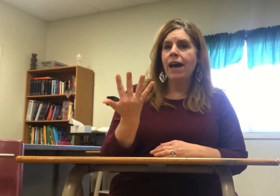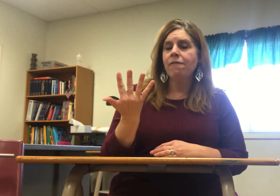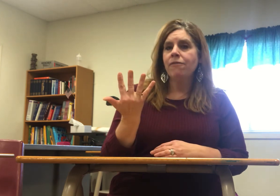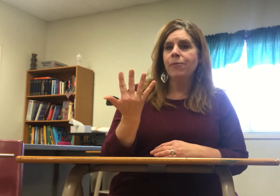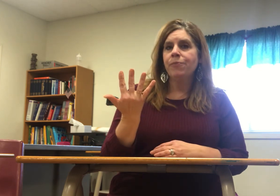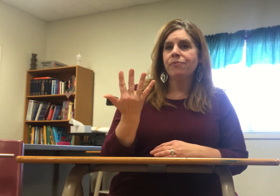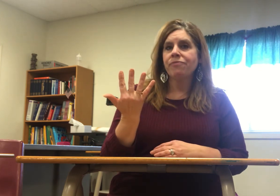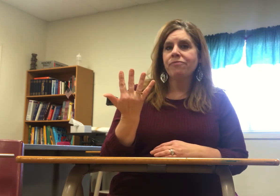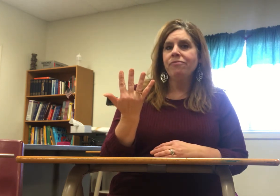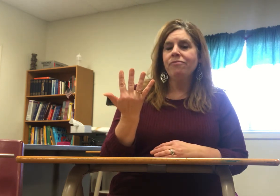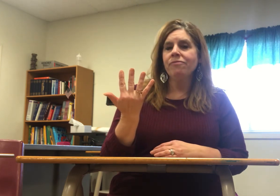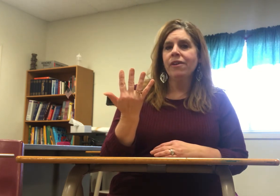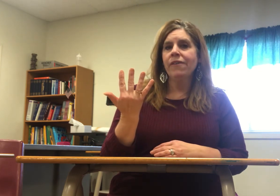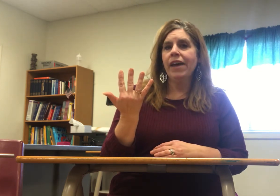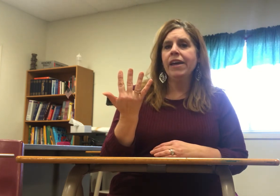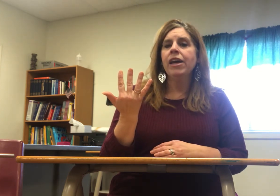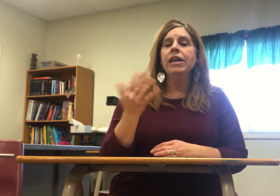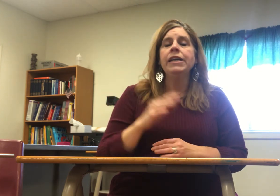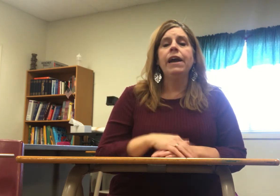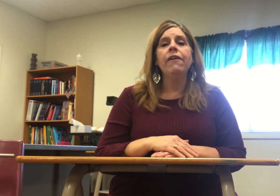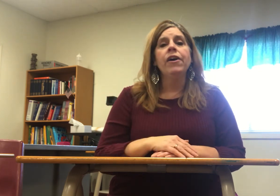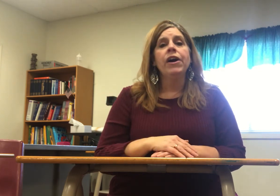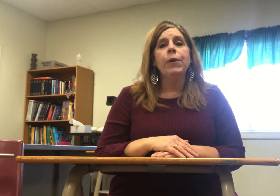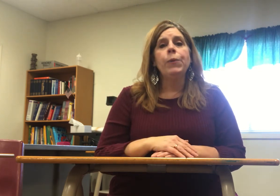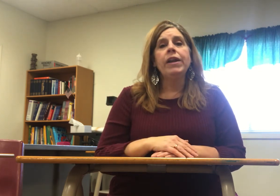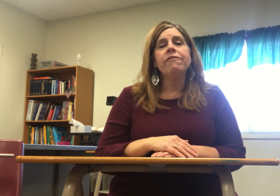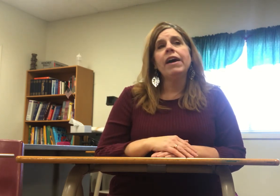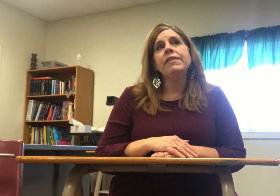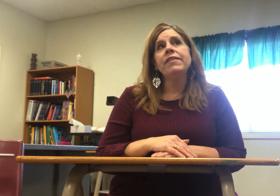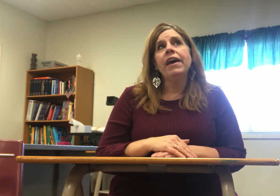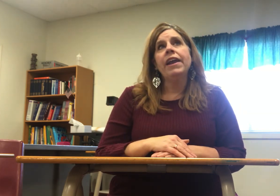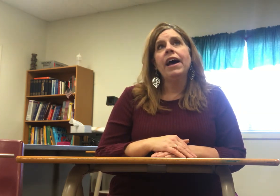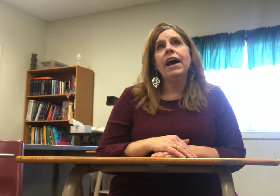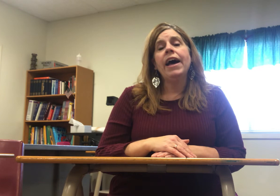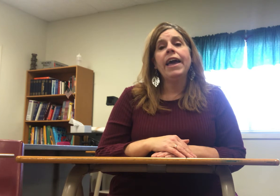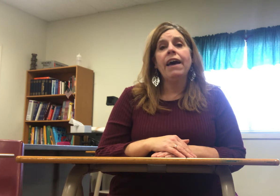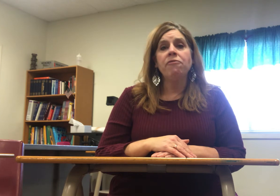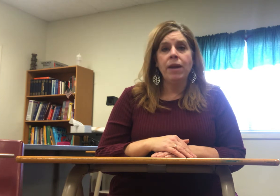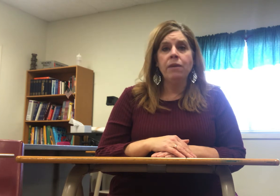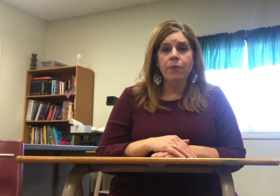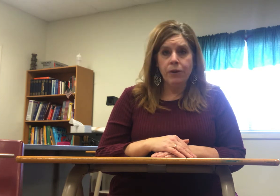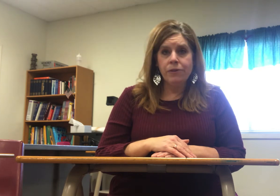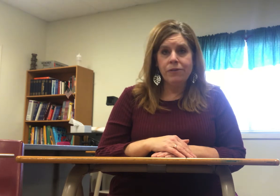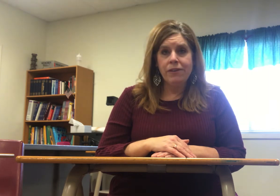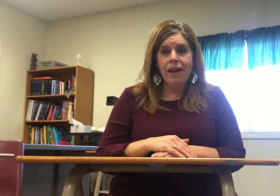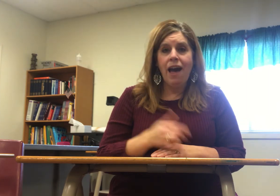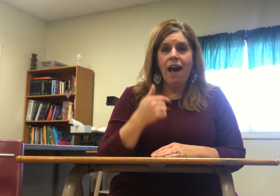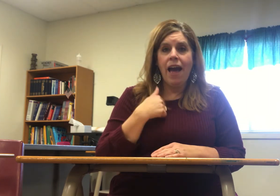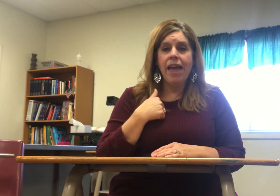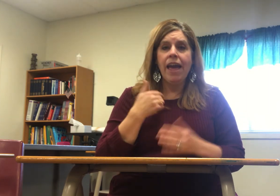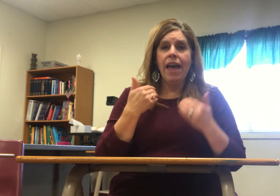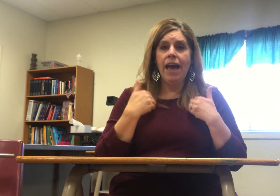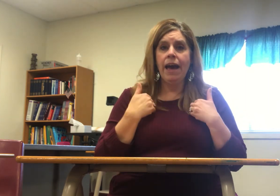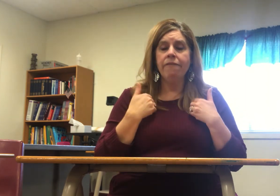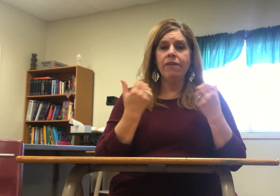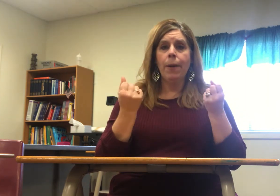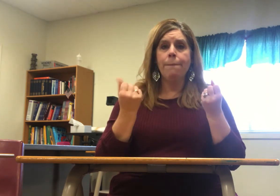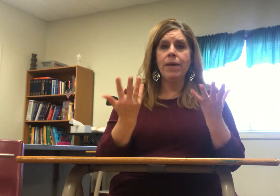okay now what if I said I have many books I have many